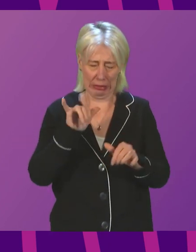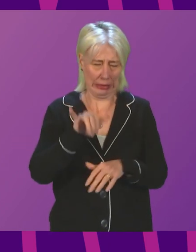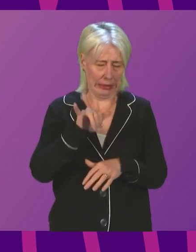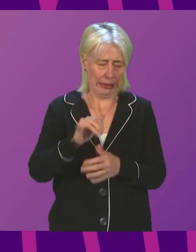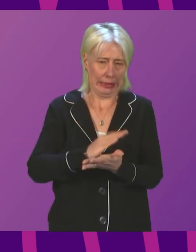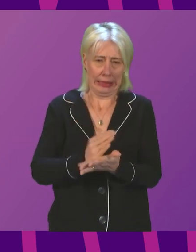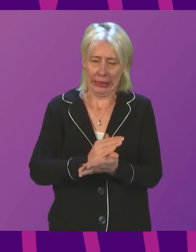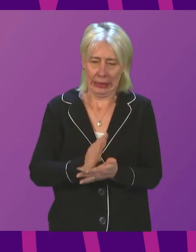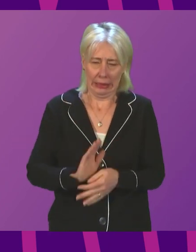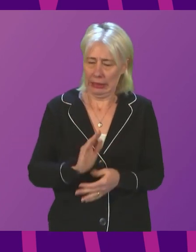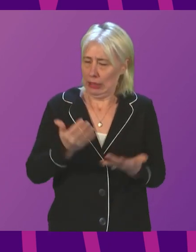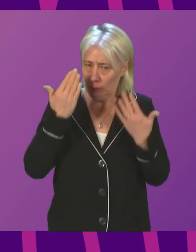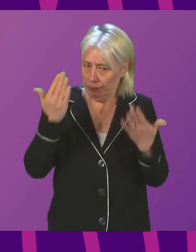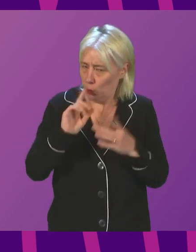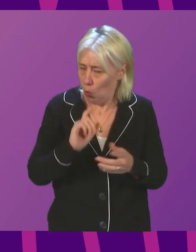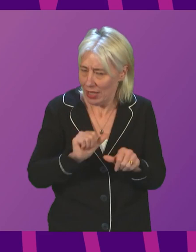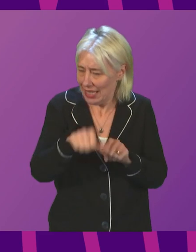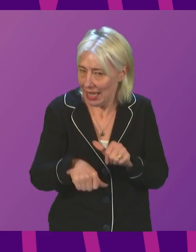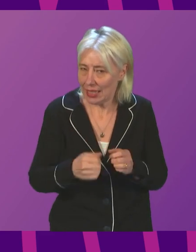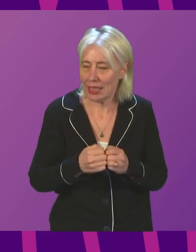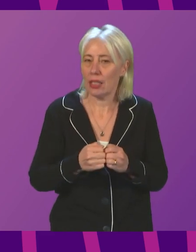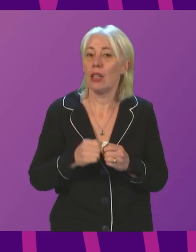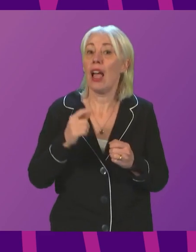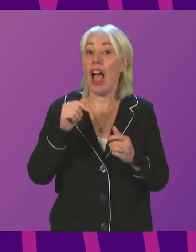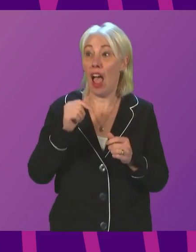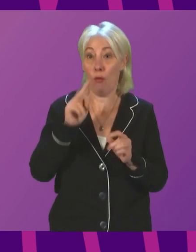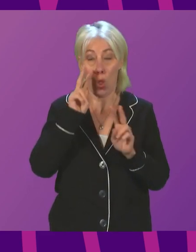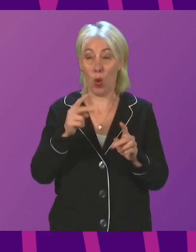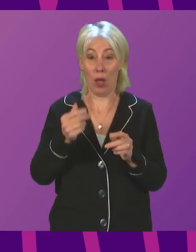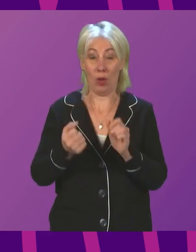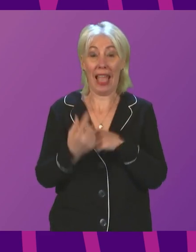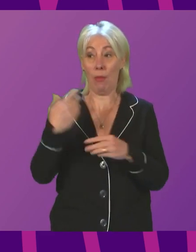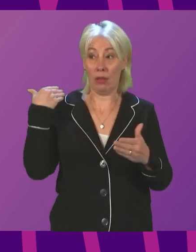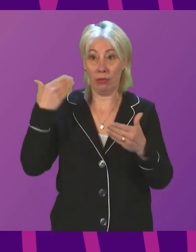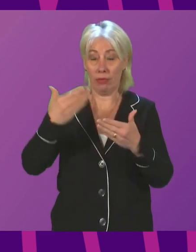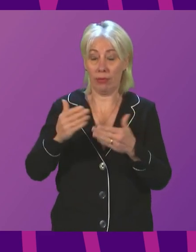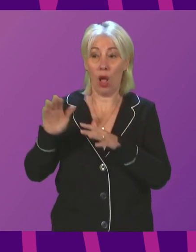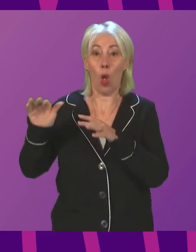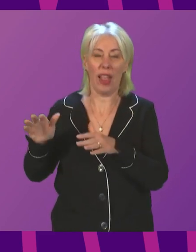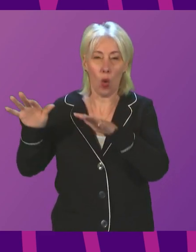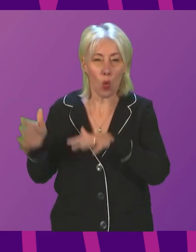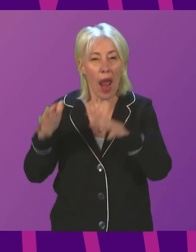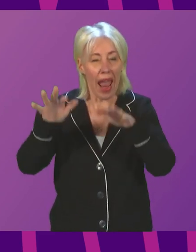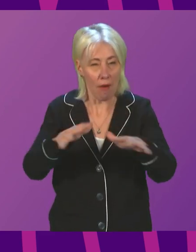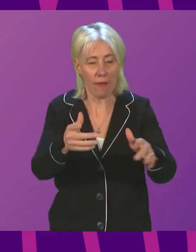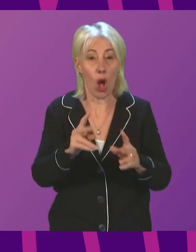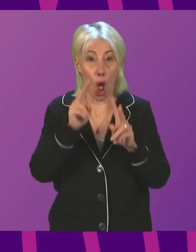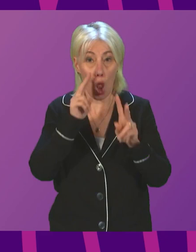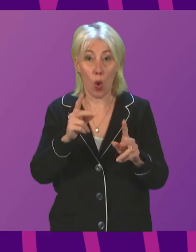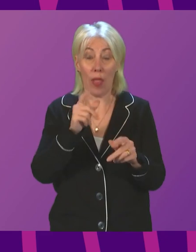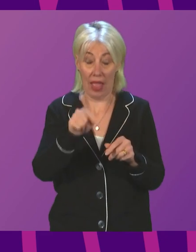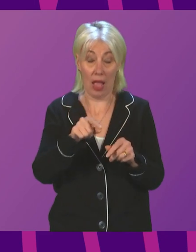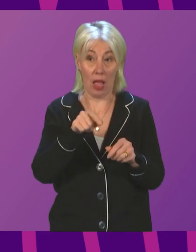If the previous pattern characterised by waves of infection is repeated, there is a risk that the spread of the virus could very